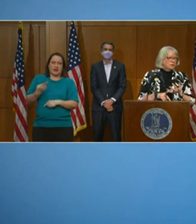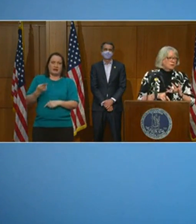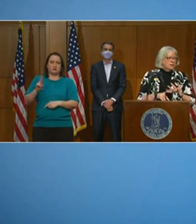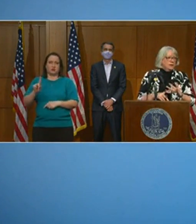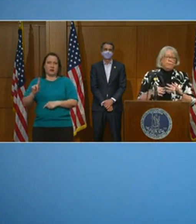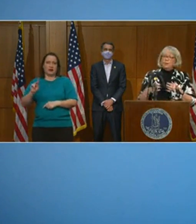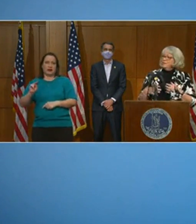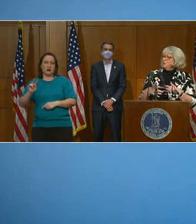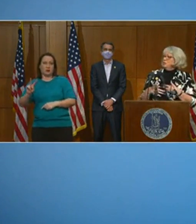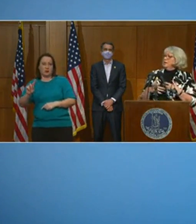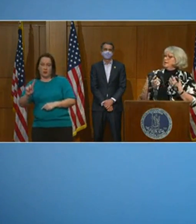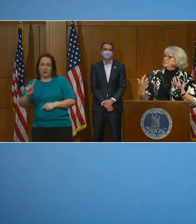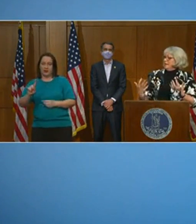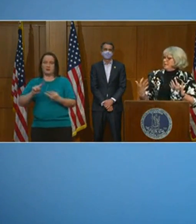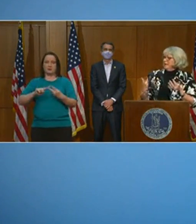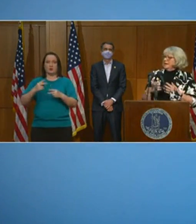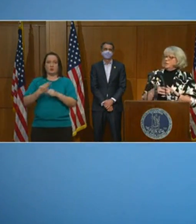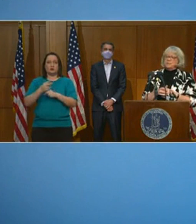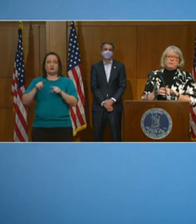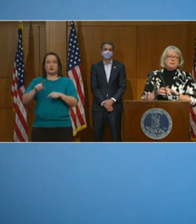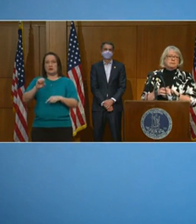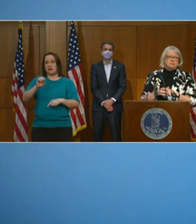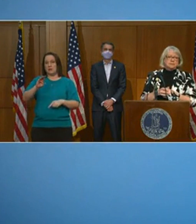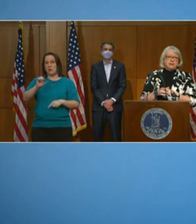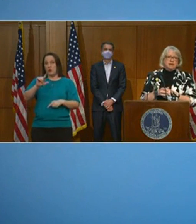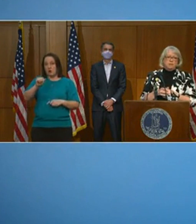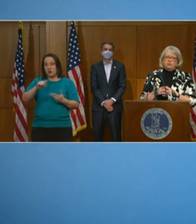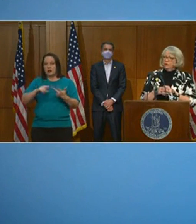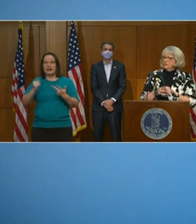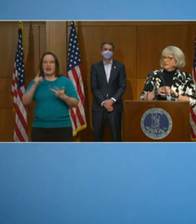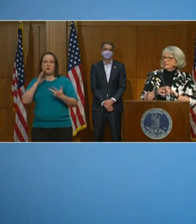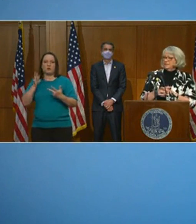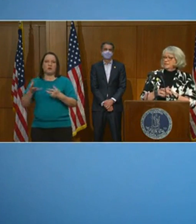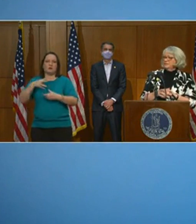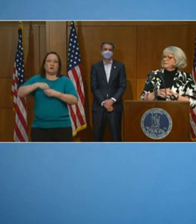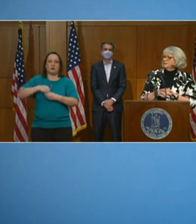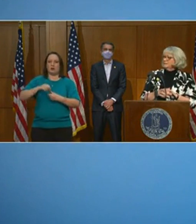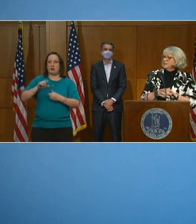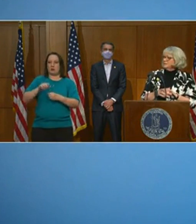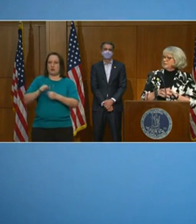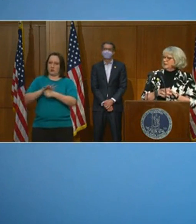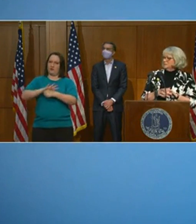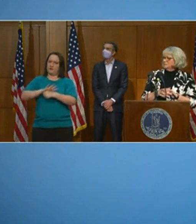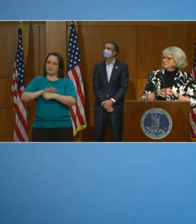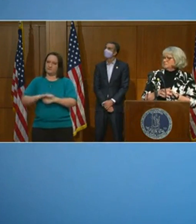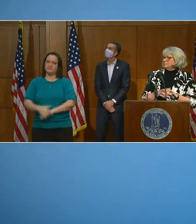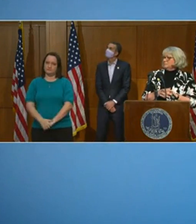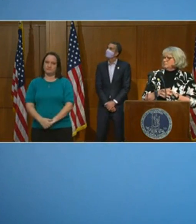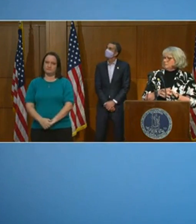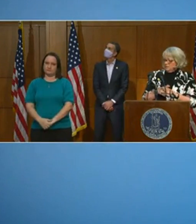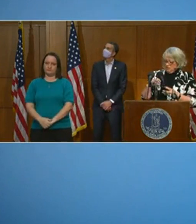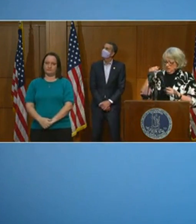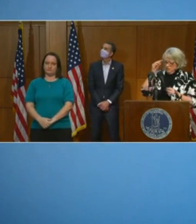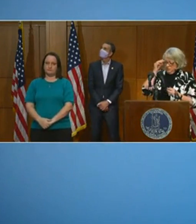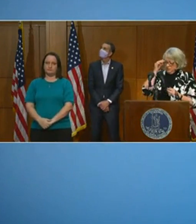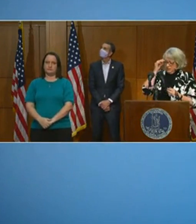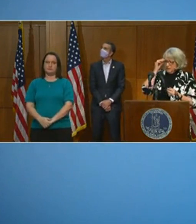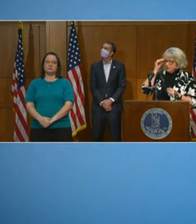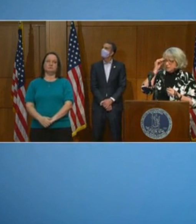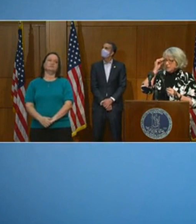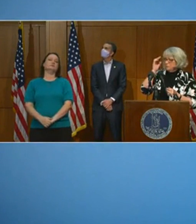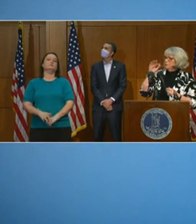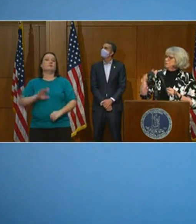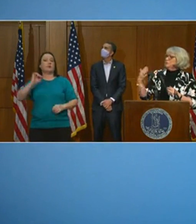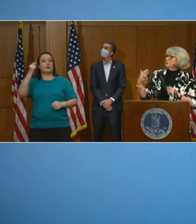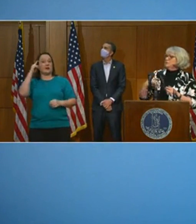Ebola. And we're going to expand that network to be able to use it now for COVID-19. Next slide. Through the